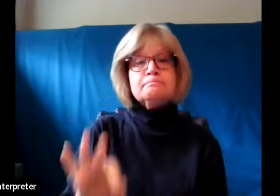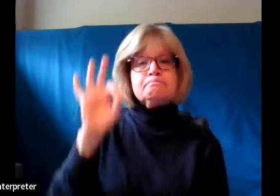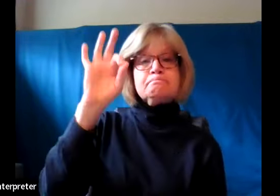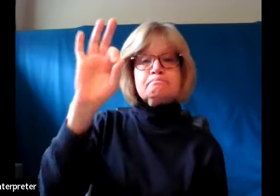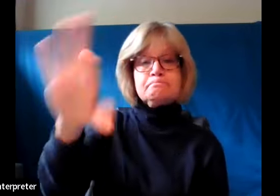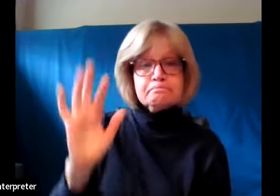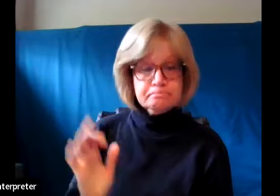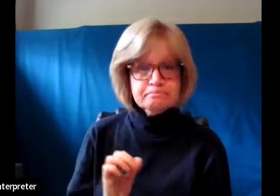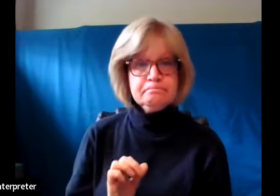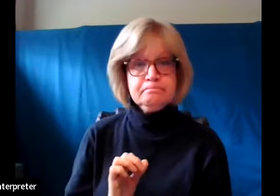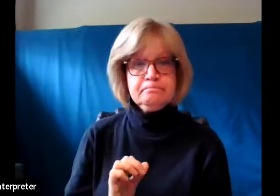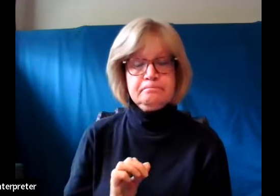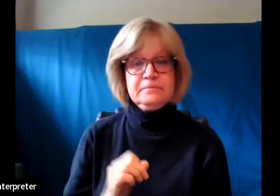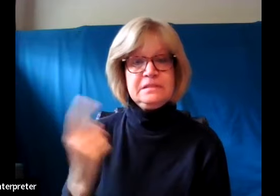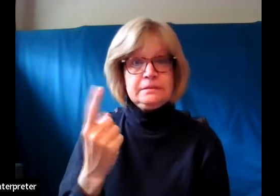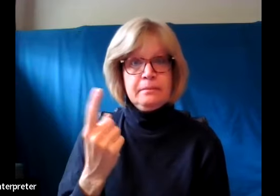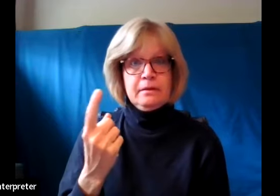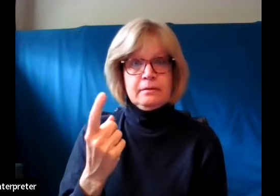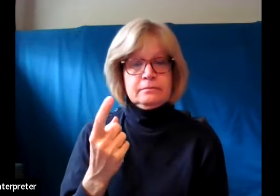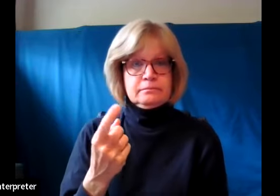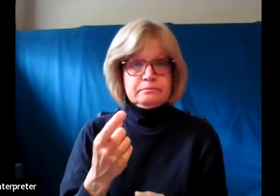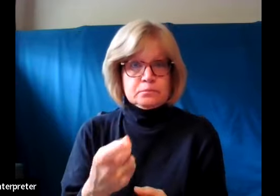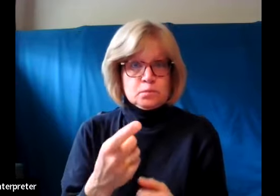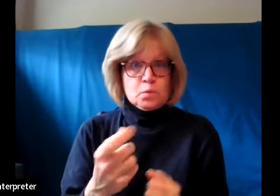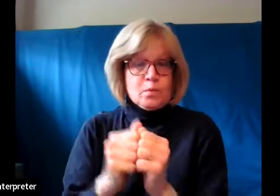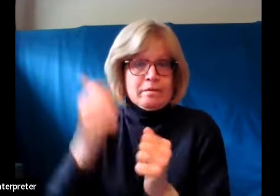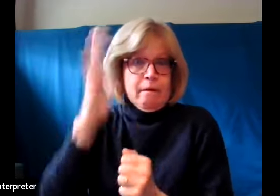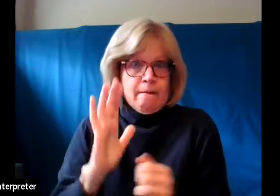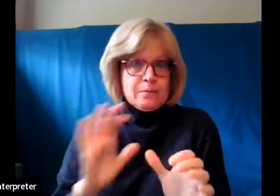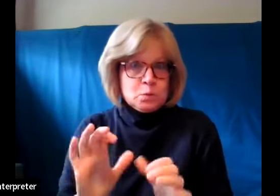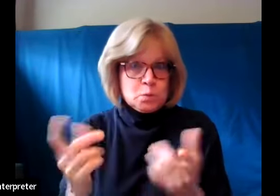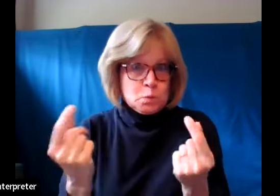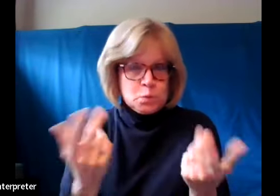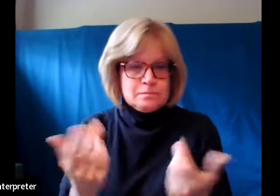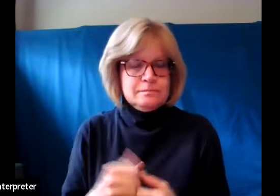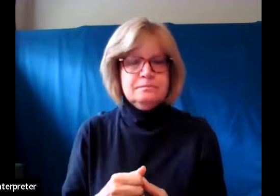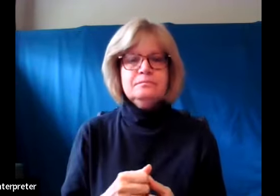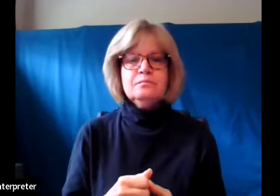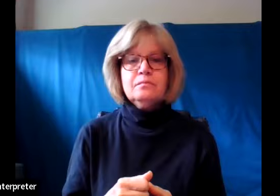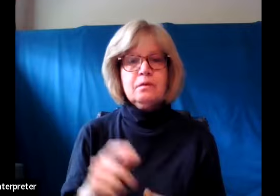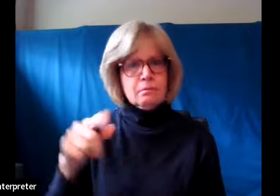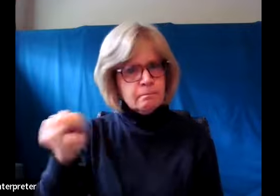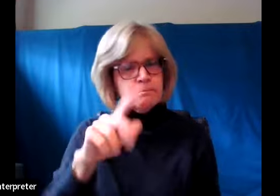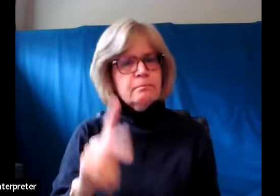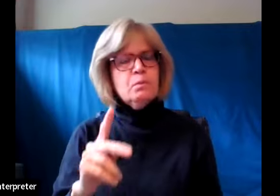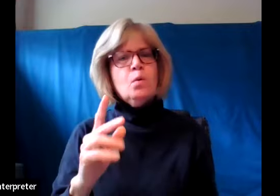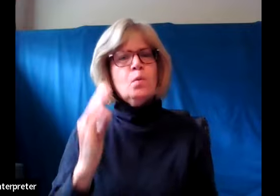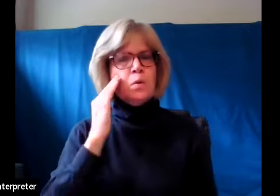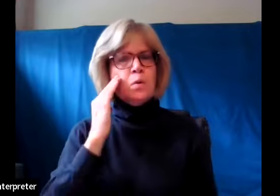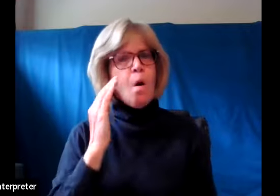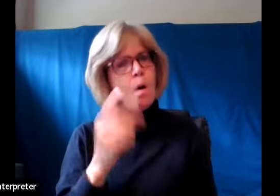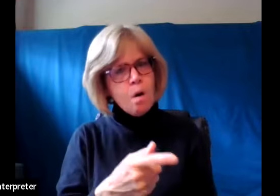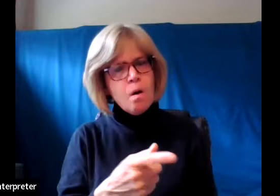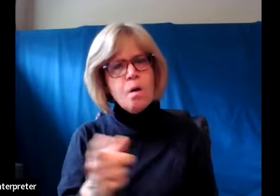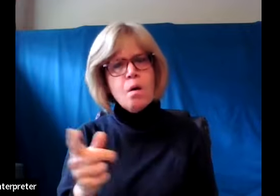And by doing that, those people are going to know that reasonable people like you all can be